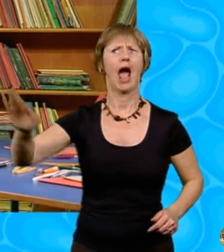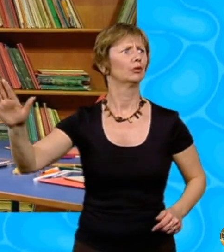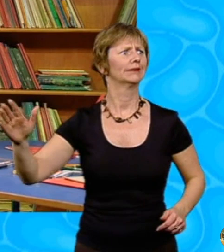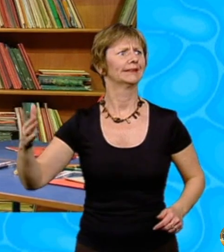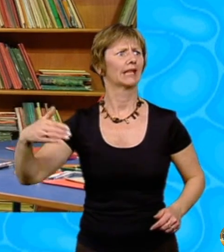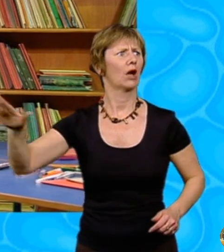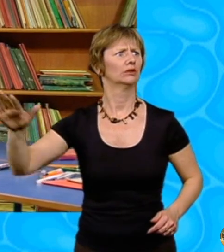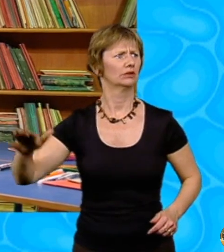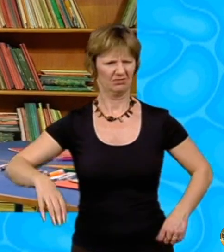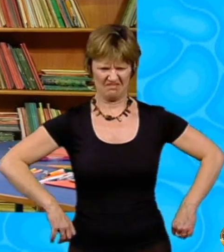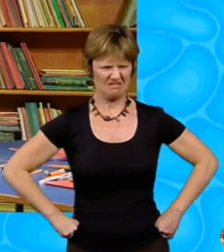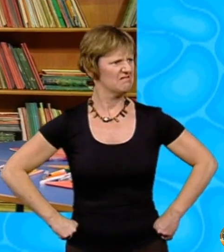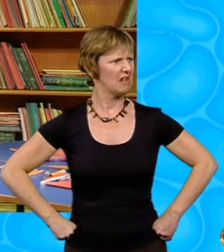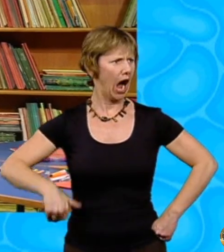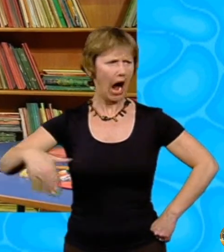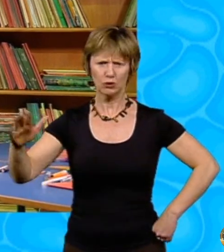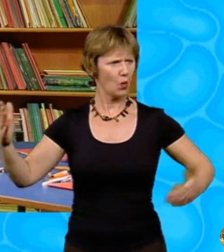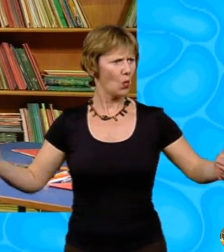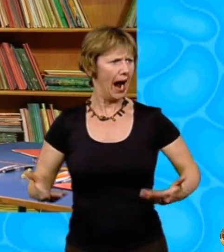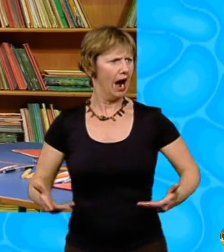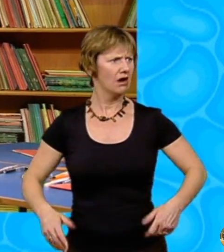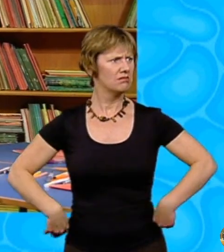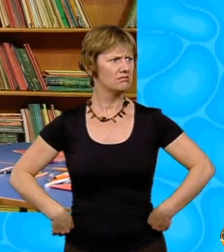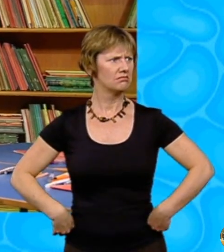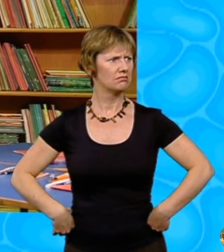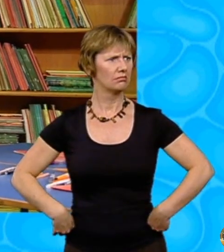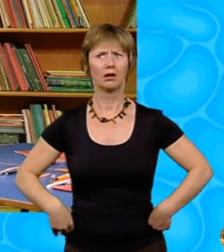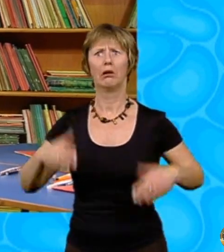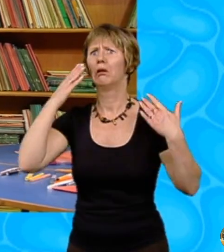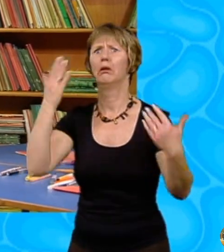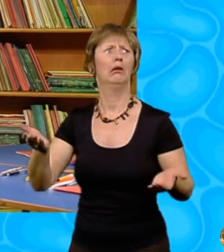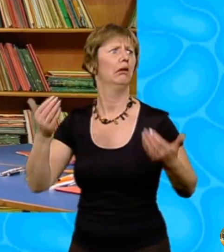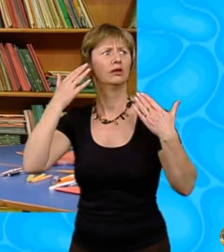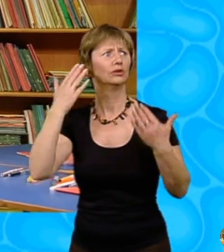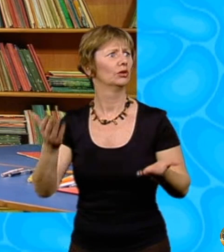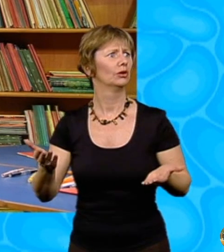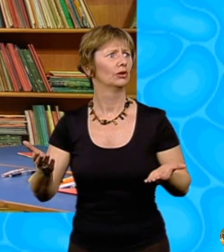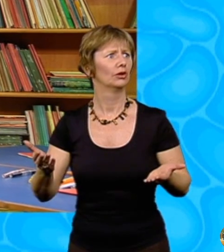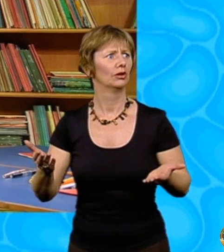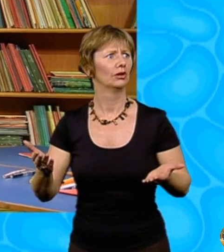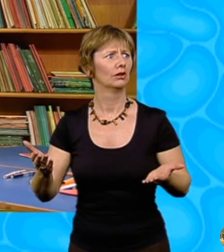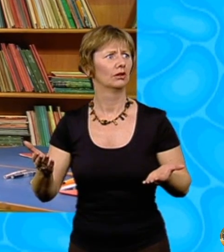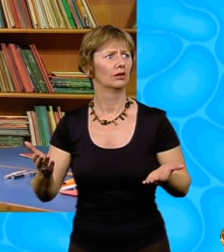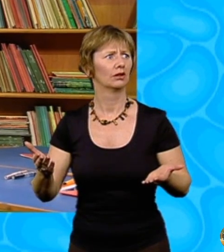Steps out where? Asked the headmistress. She didn't say. Hannah rushed on. Sorry.